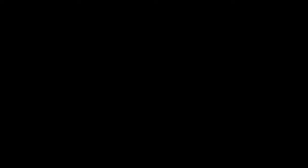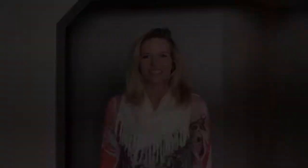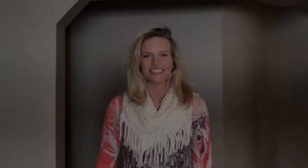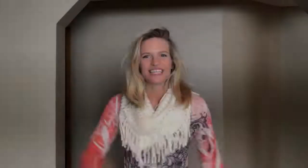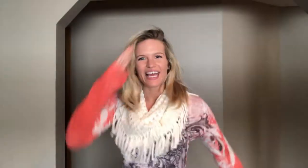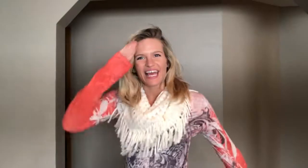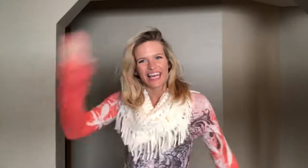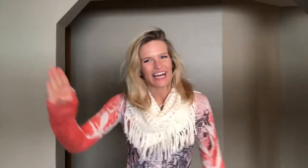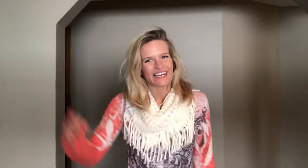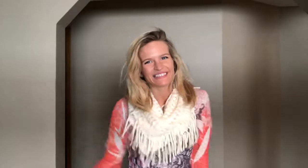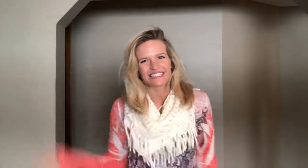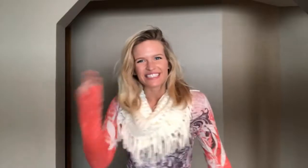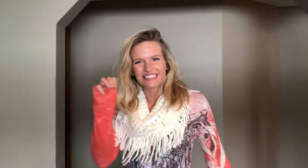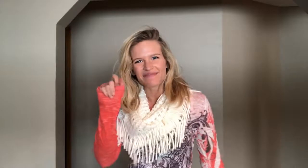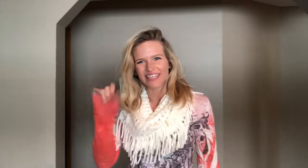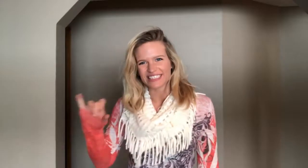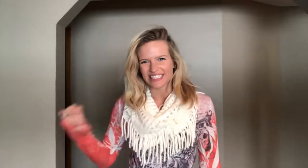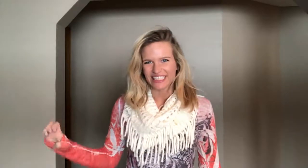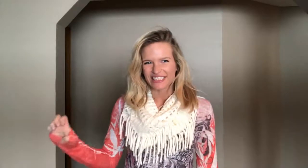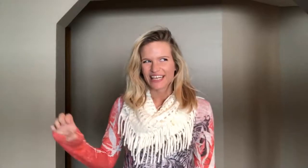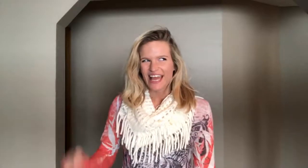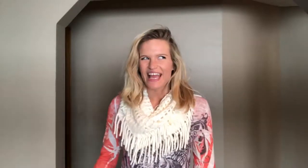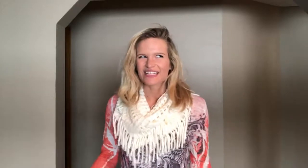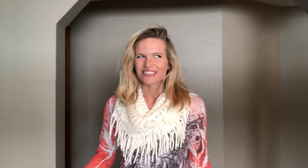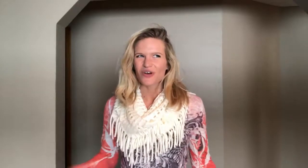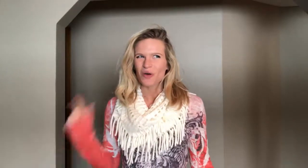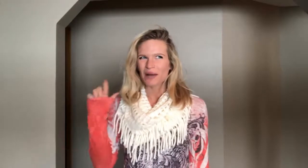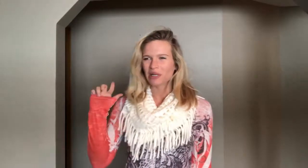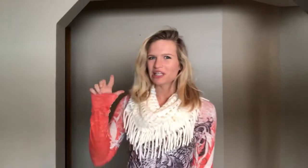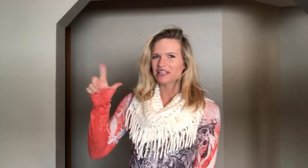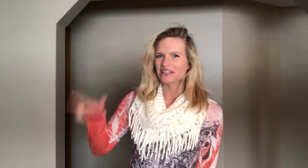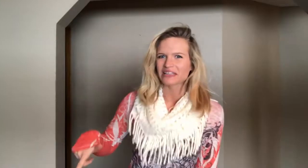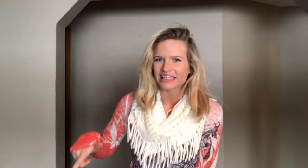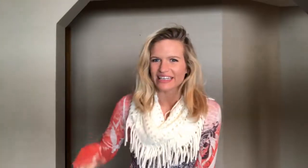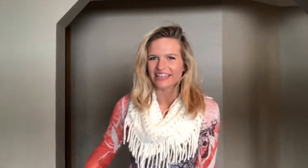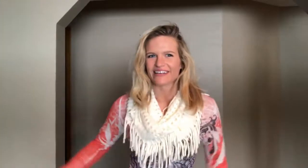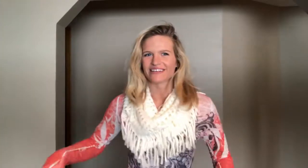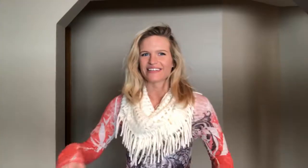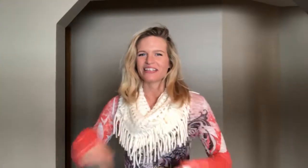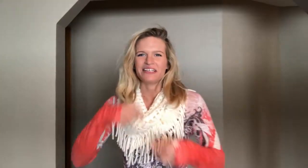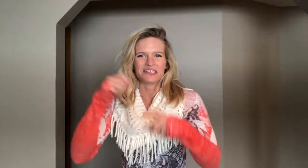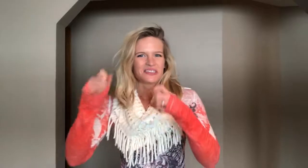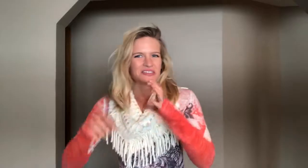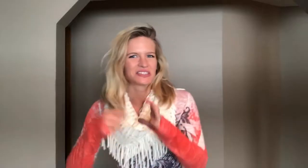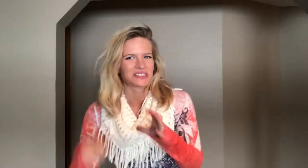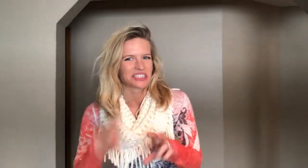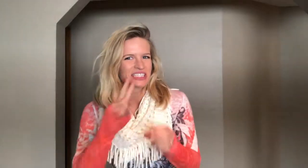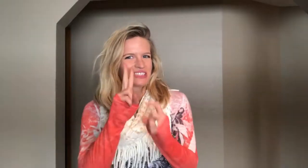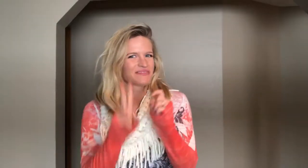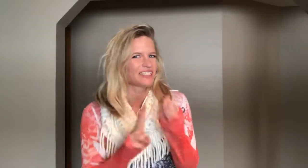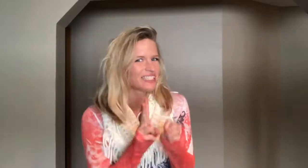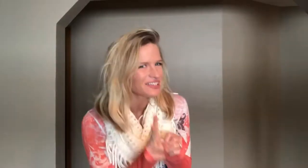Hey guys it's Macy. So I'm a little late on recording this video